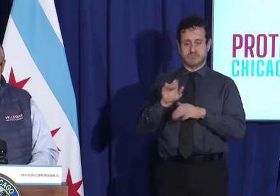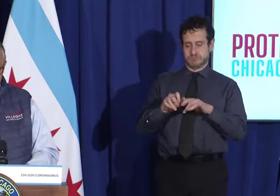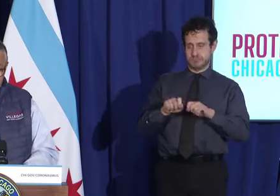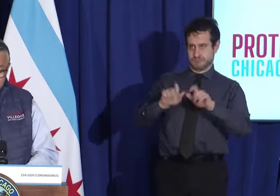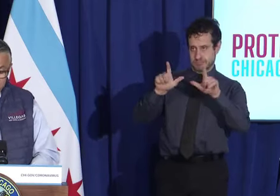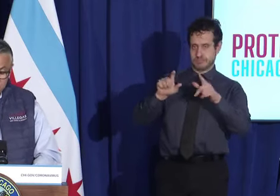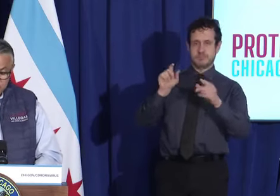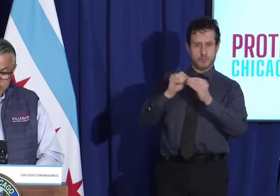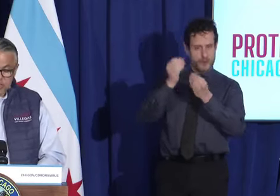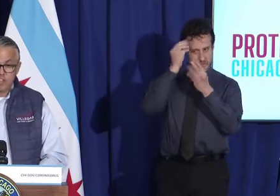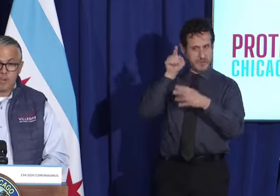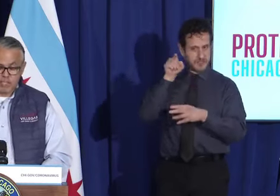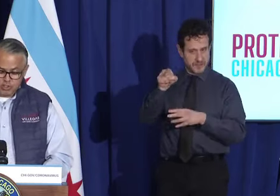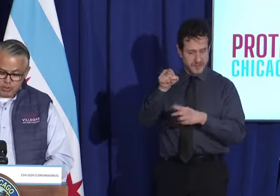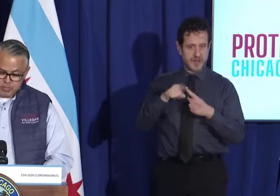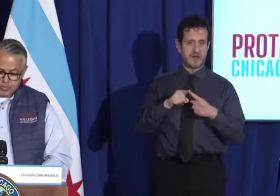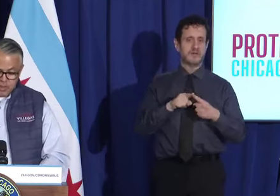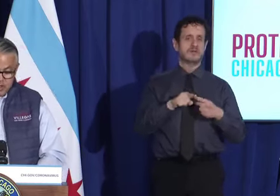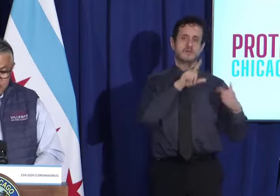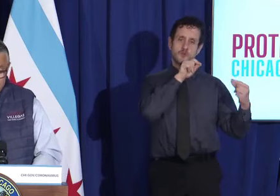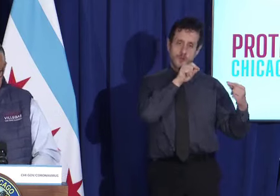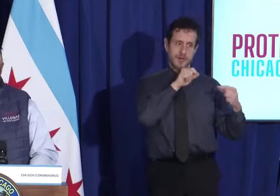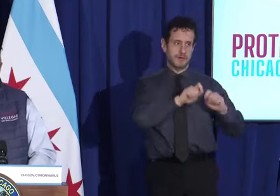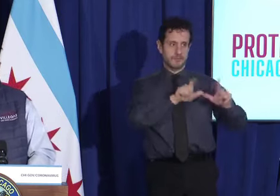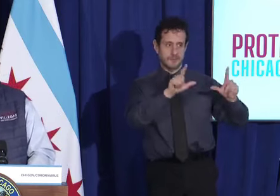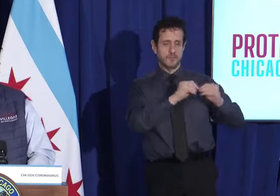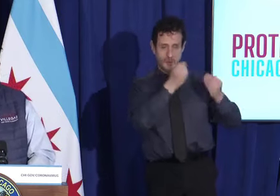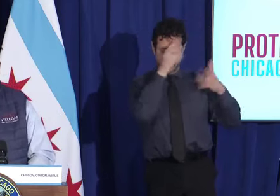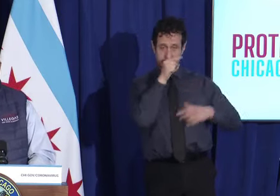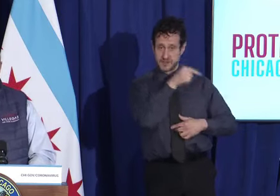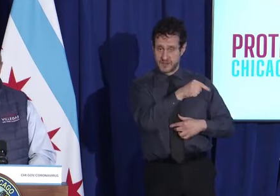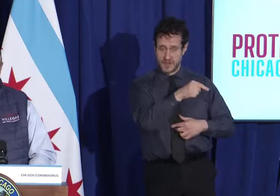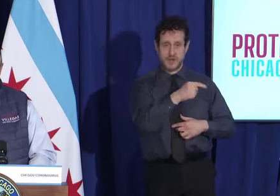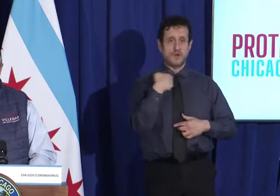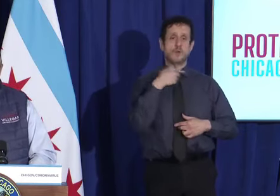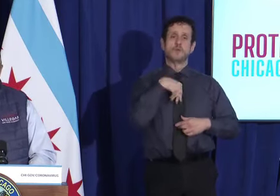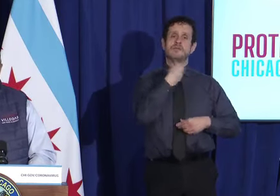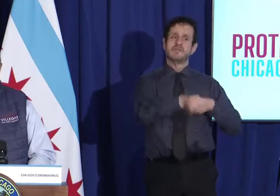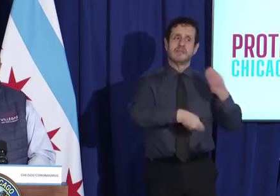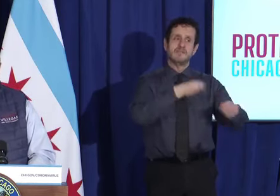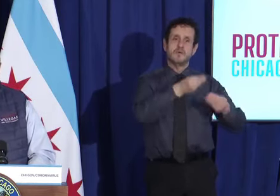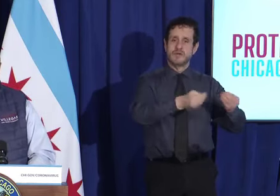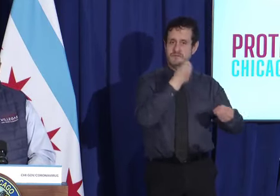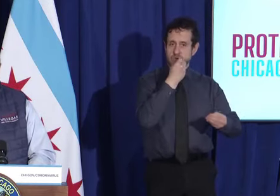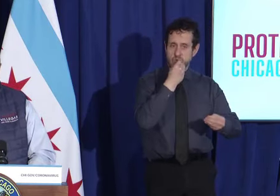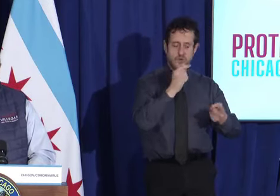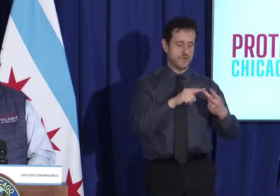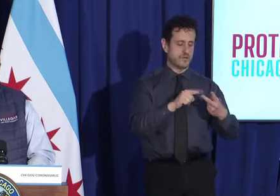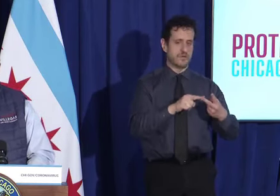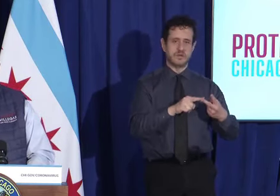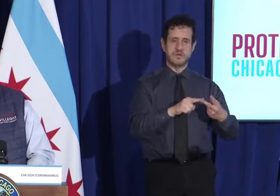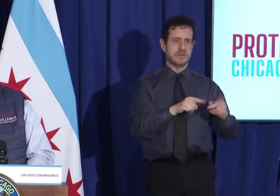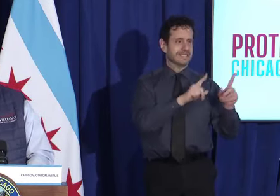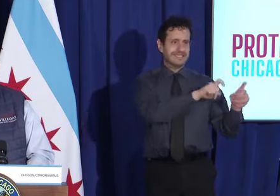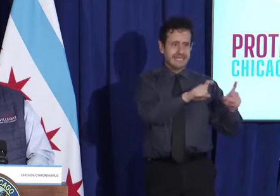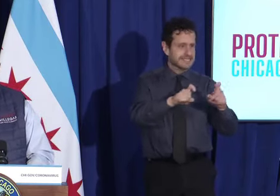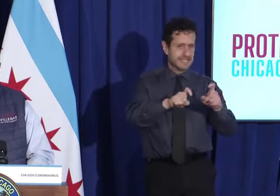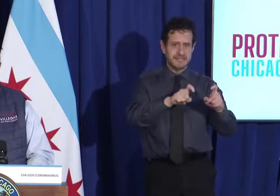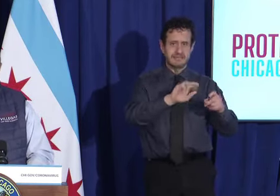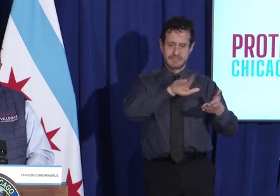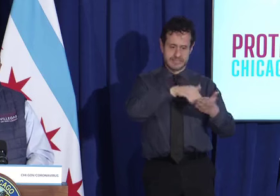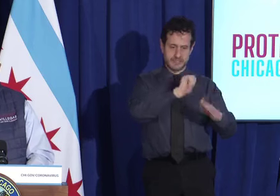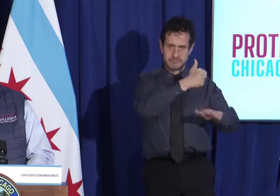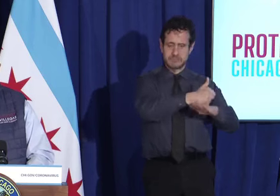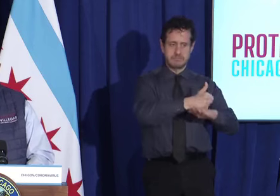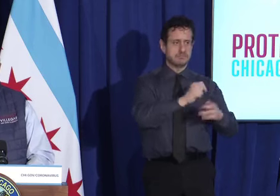coronavirus testing information. We have hosted mass giveaways, food drives, multiple testing sites, mobile